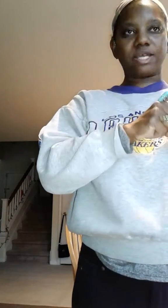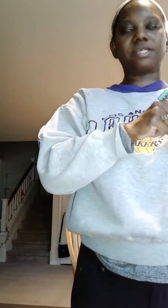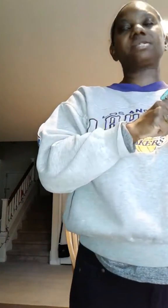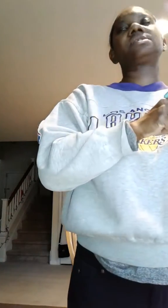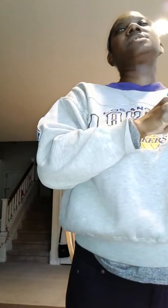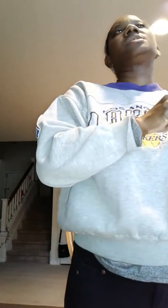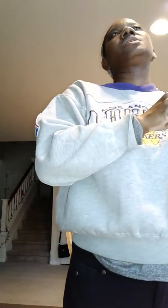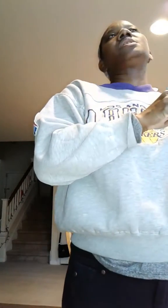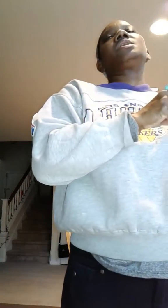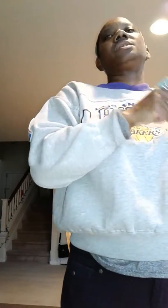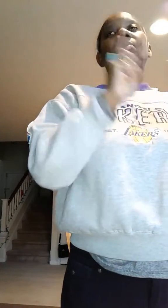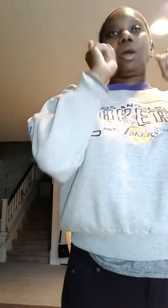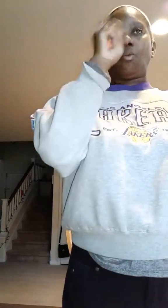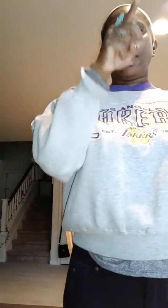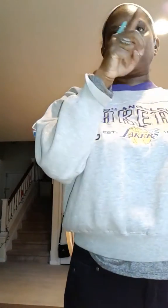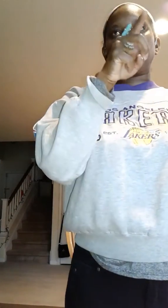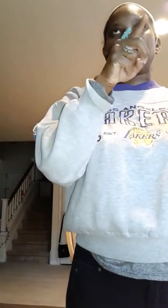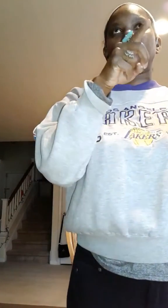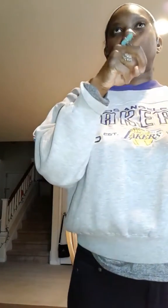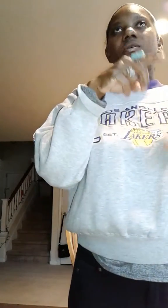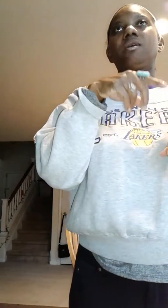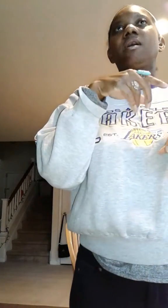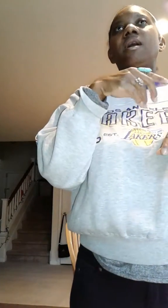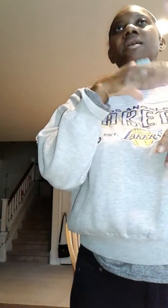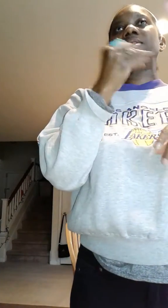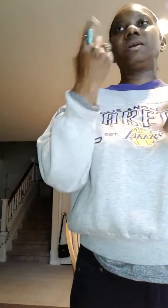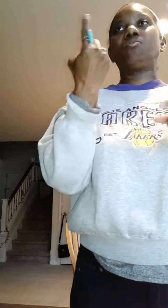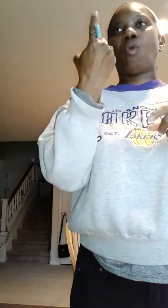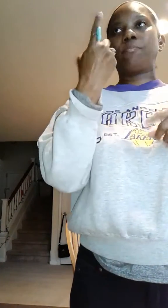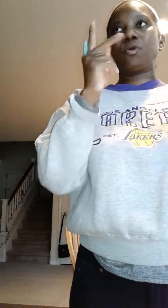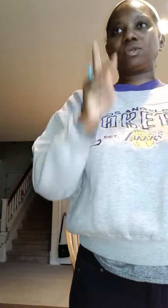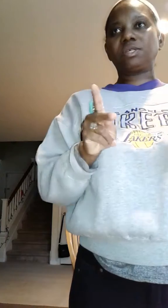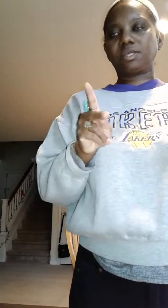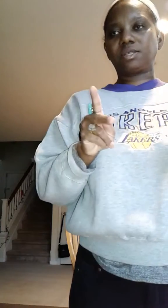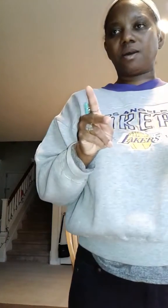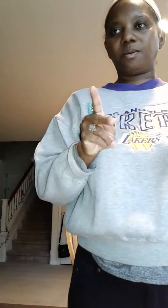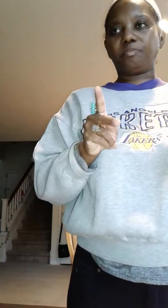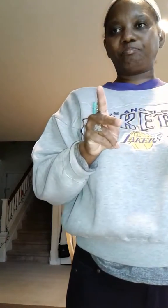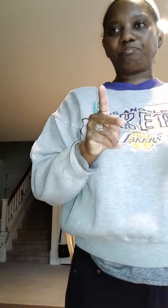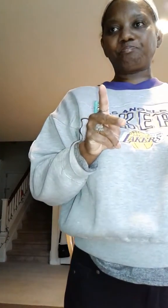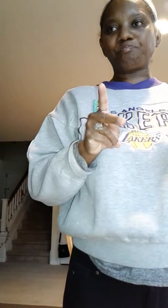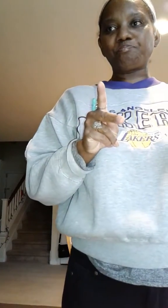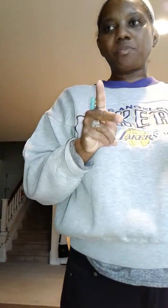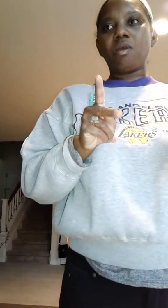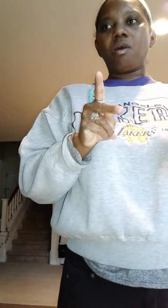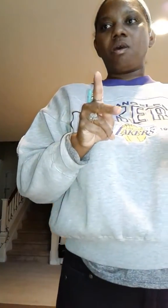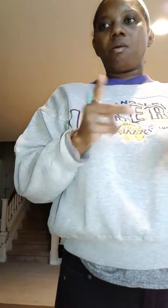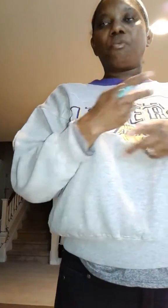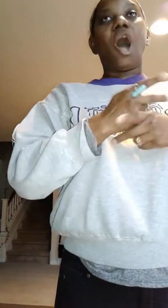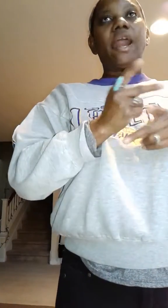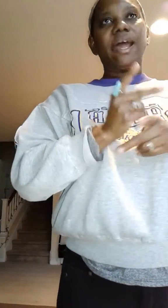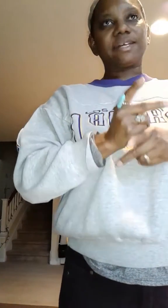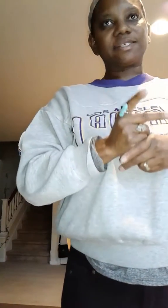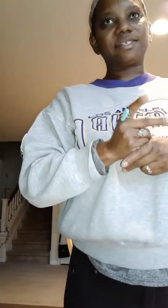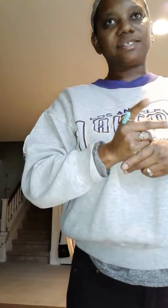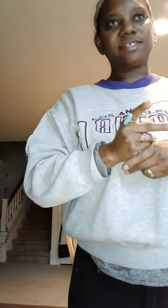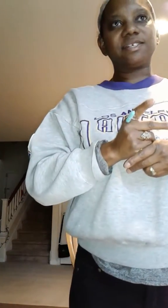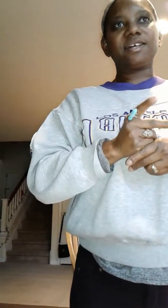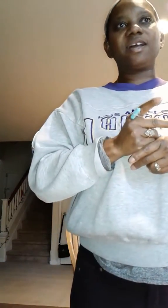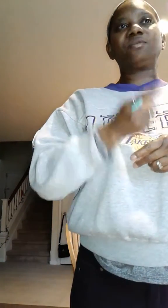that when I went and did one person's um product it was